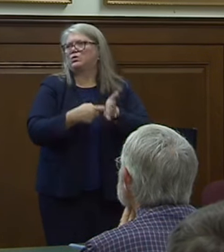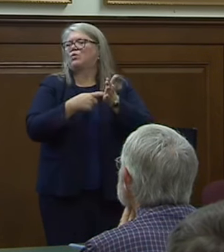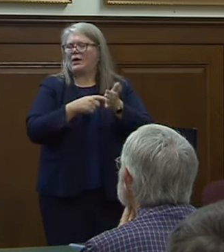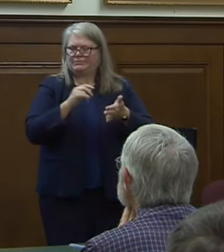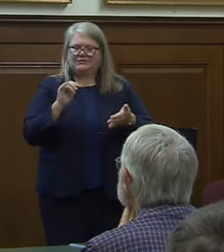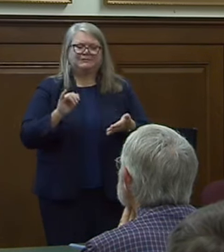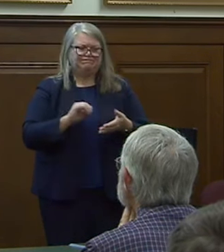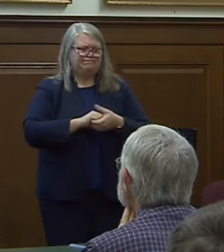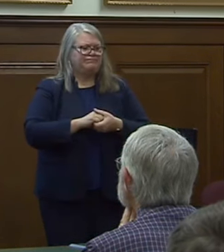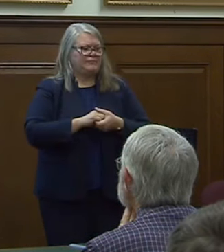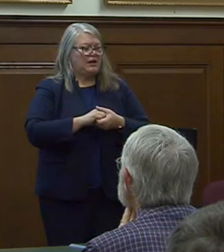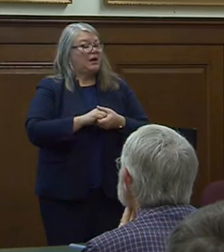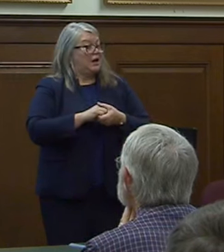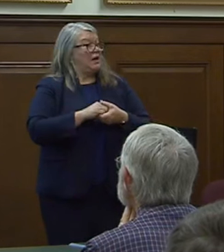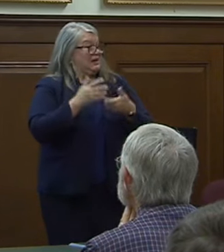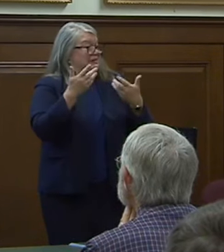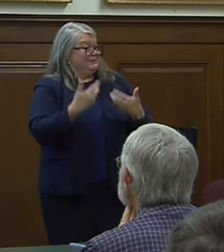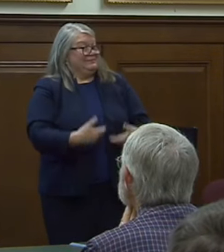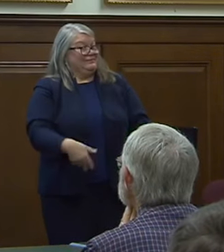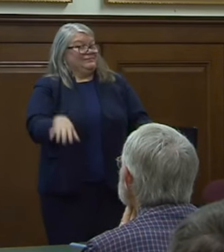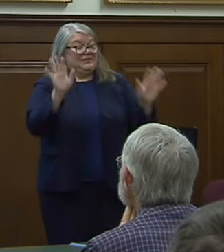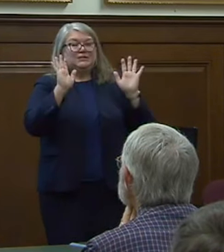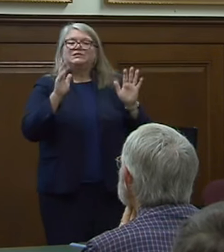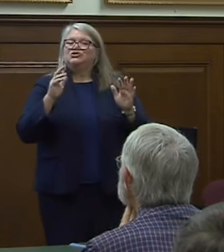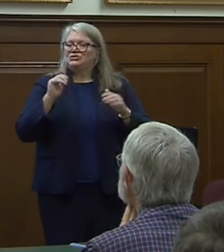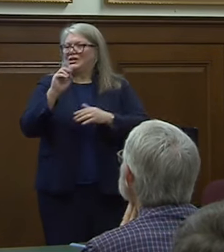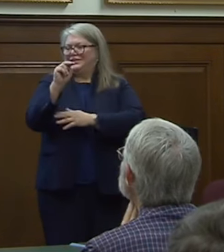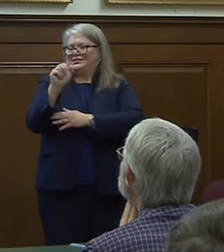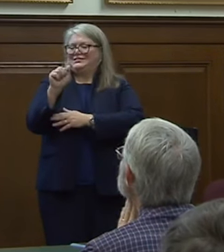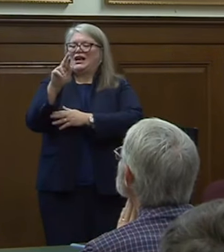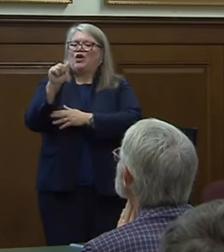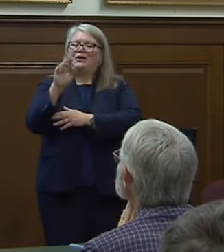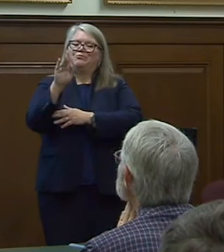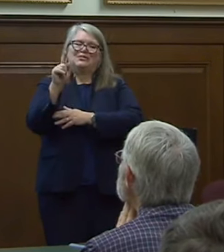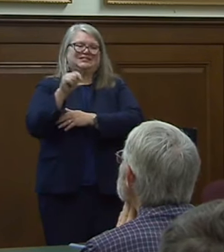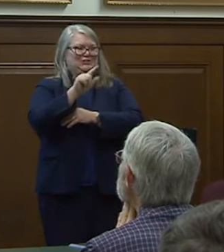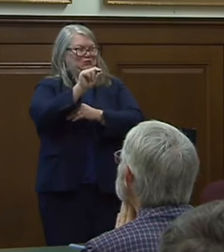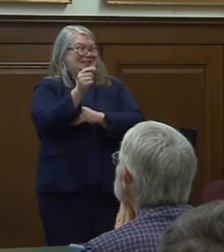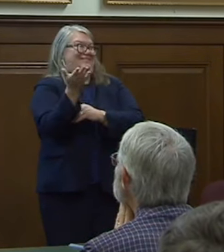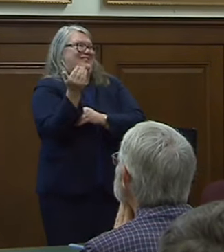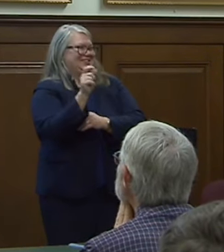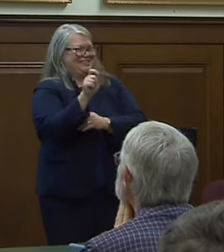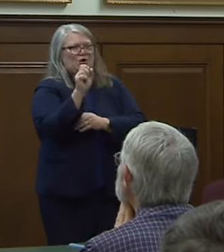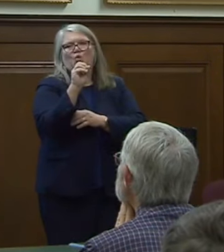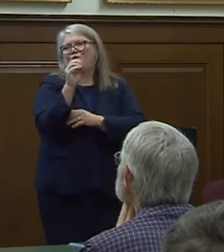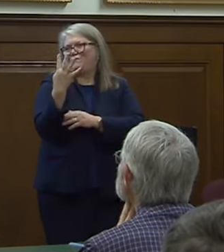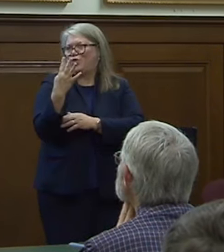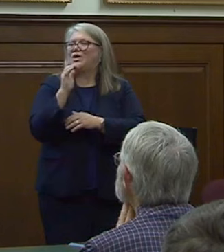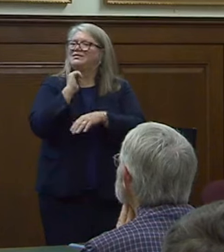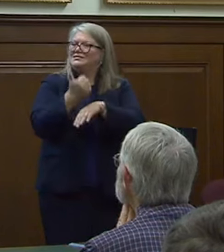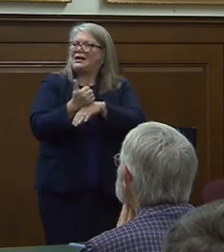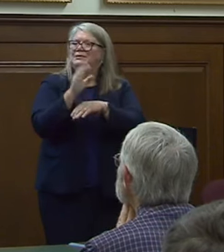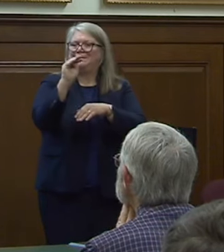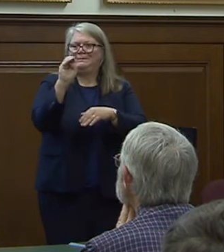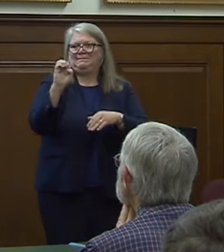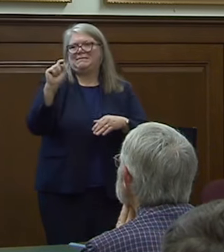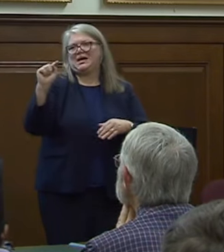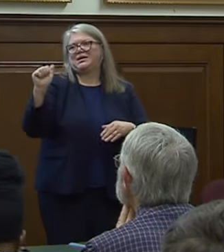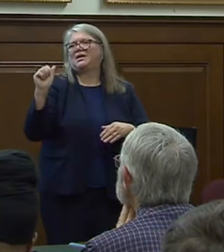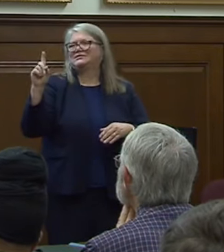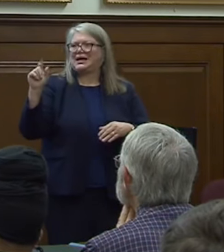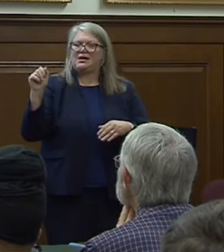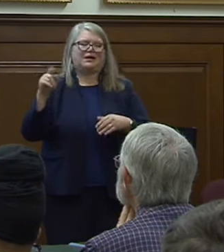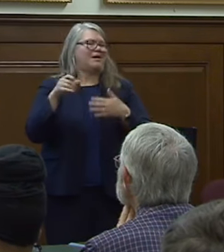afterwards nara bulletin 2015-04 established metadata guidance for the